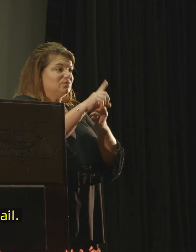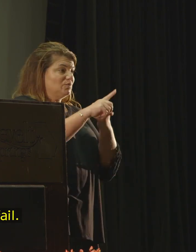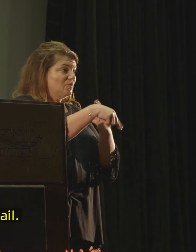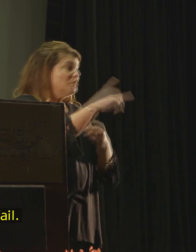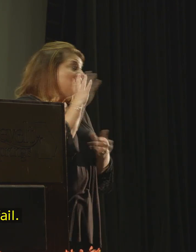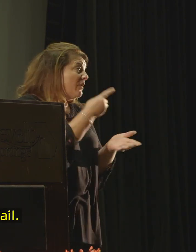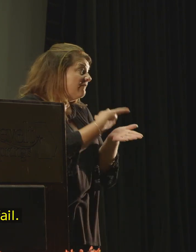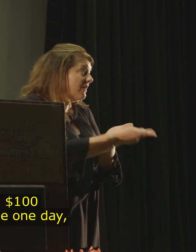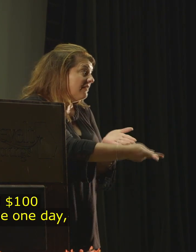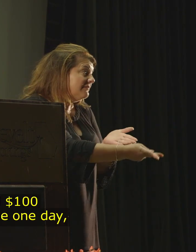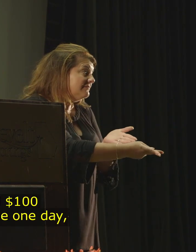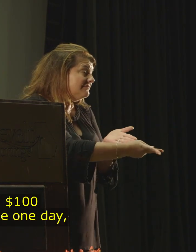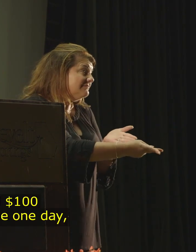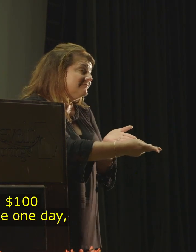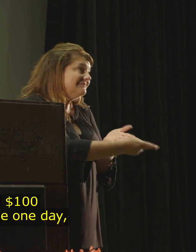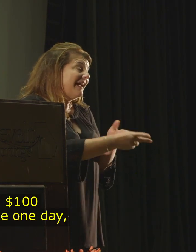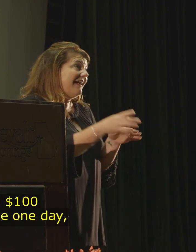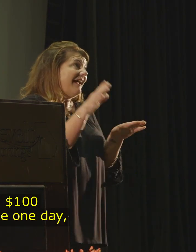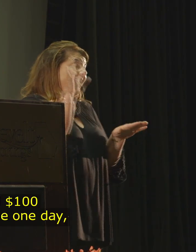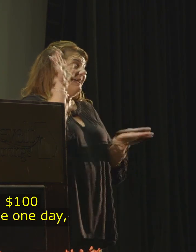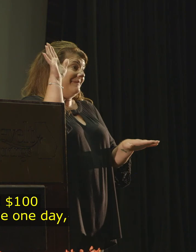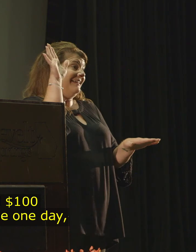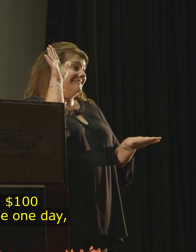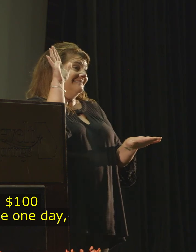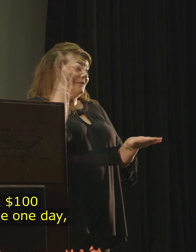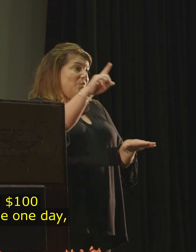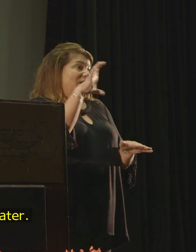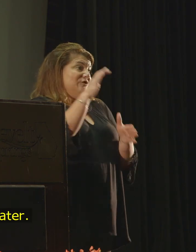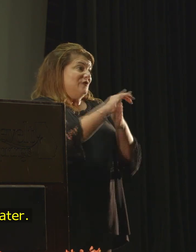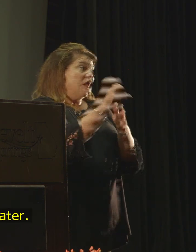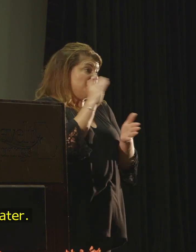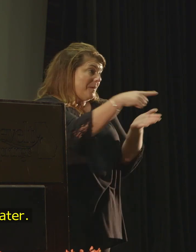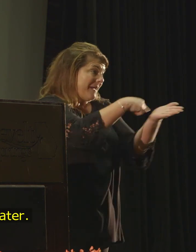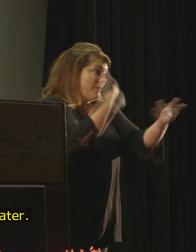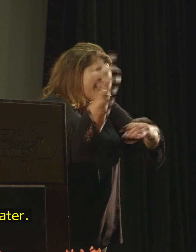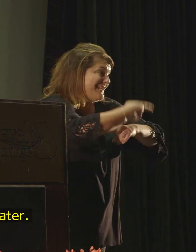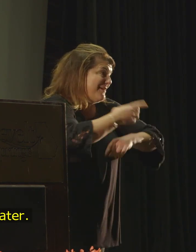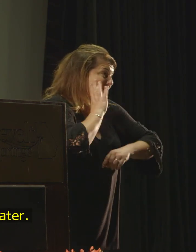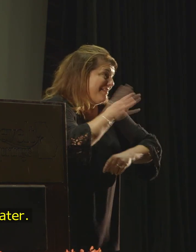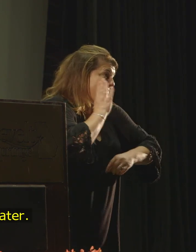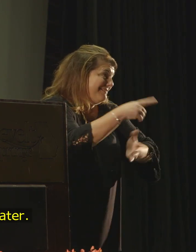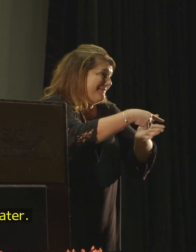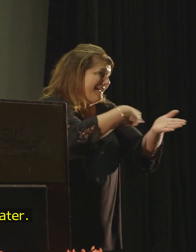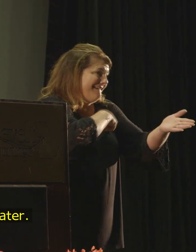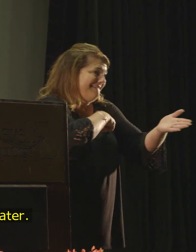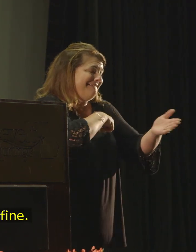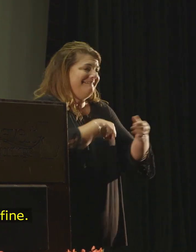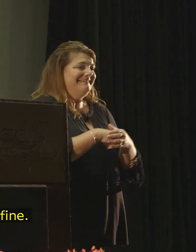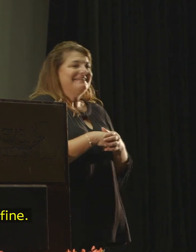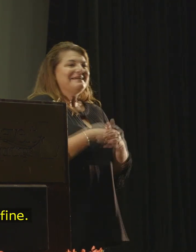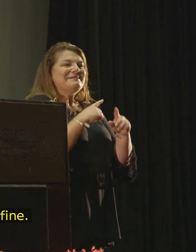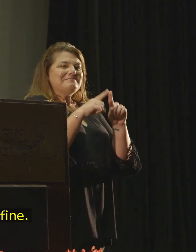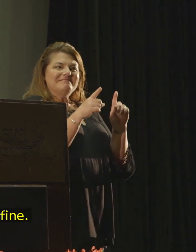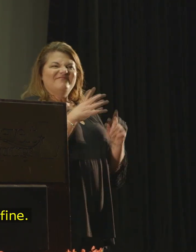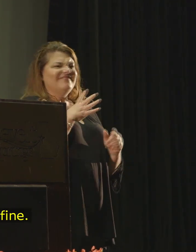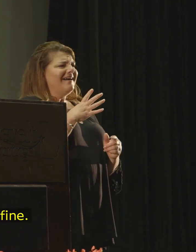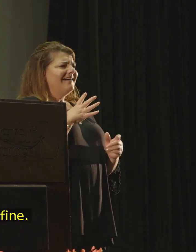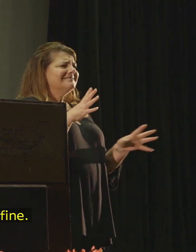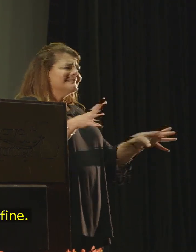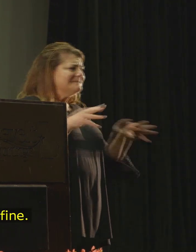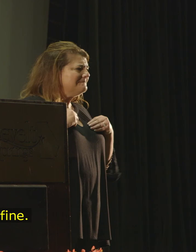will fail. I bet you all $100, and you'll pay me one day, sooner or later. But that's fine.